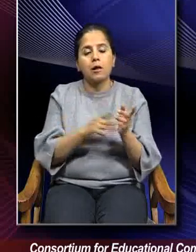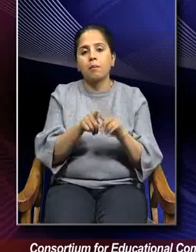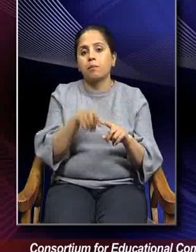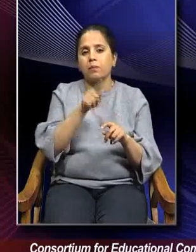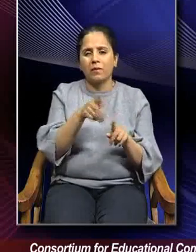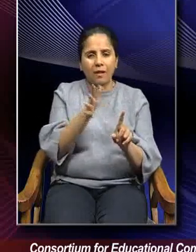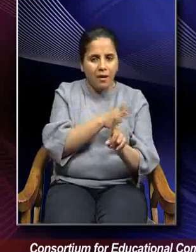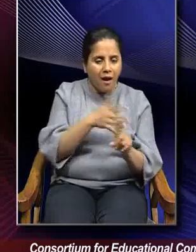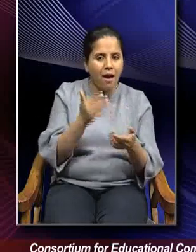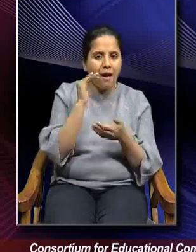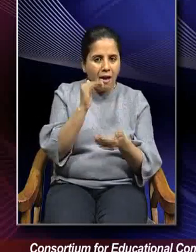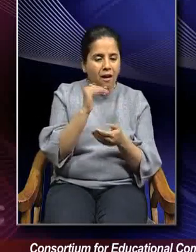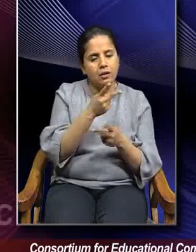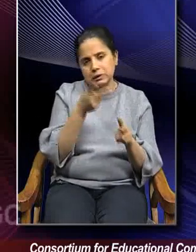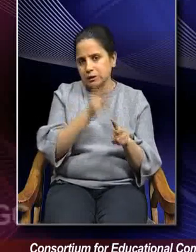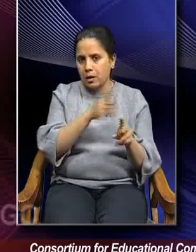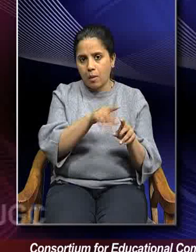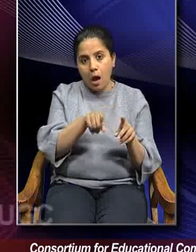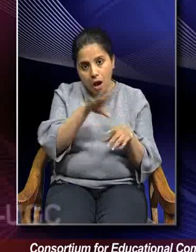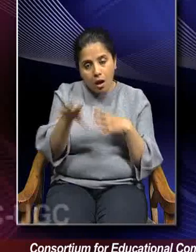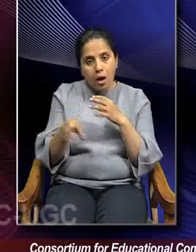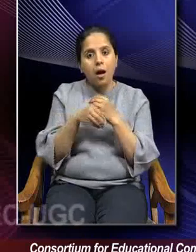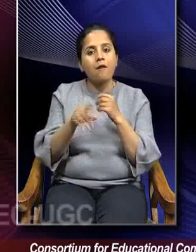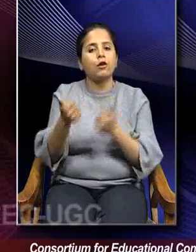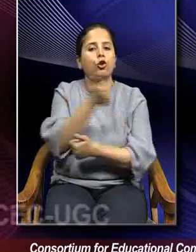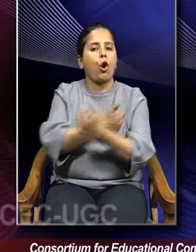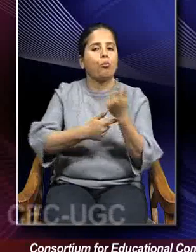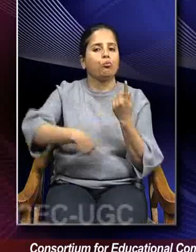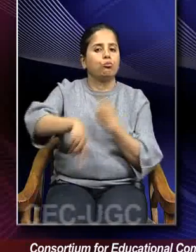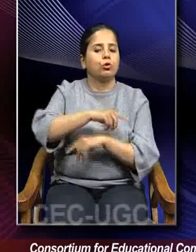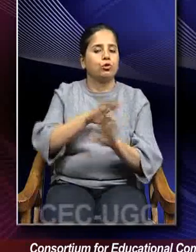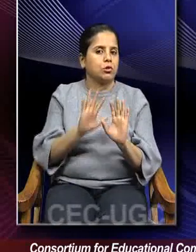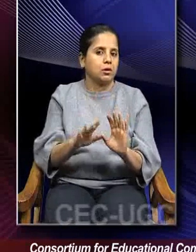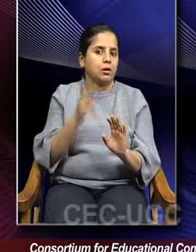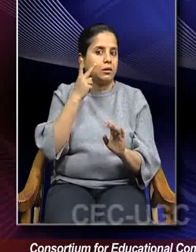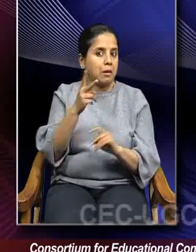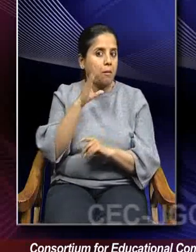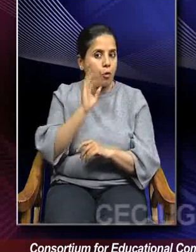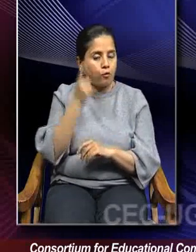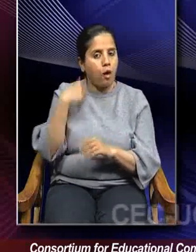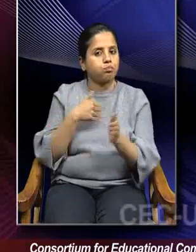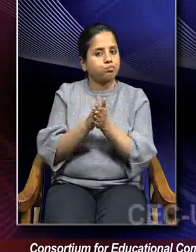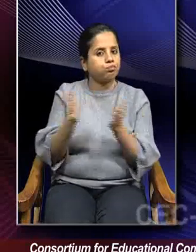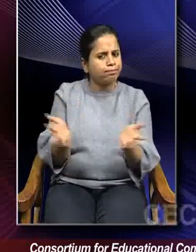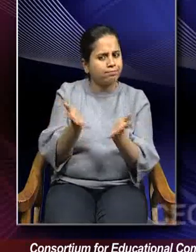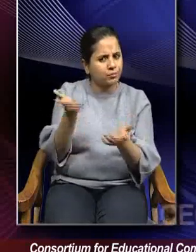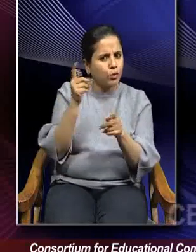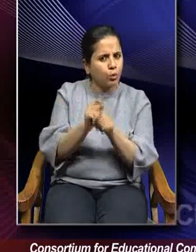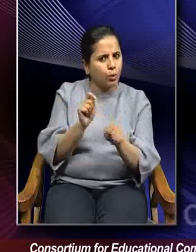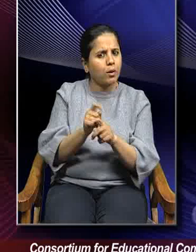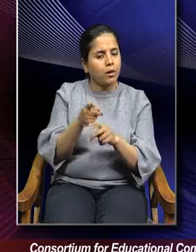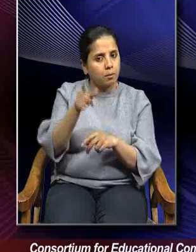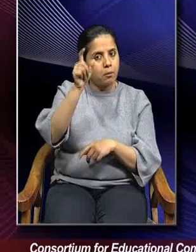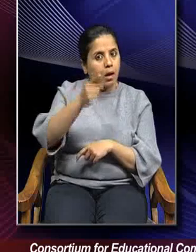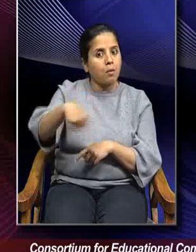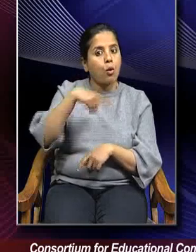but we are inculcating, we are including bhaed into our strategy, into our kitty to motivate that person, that employee